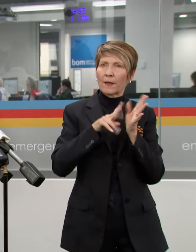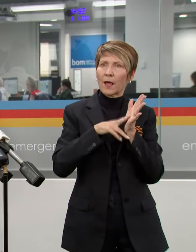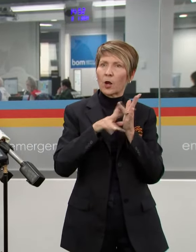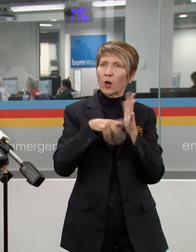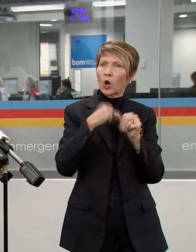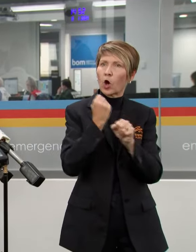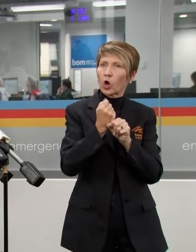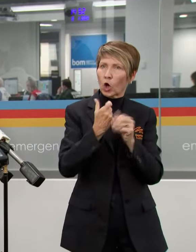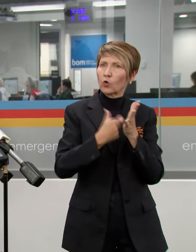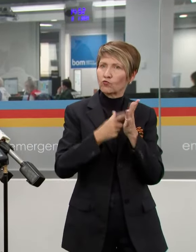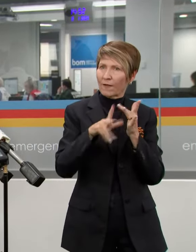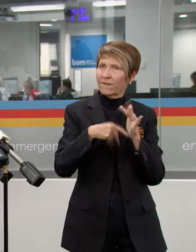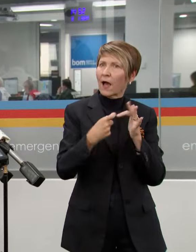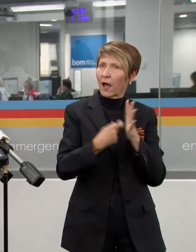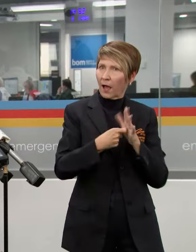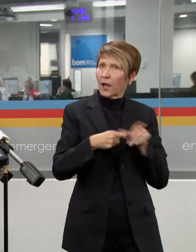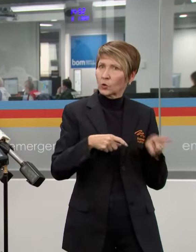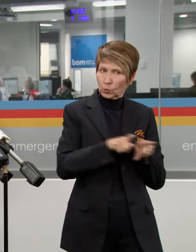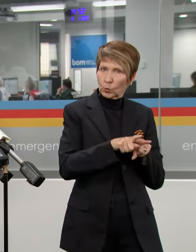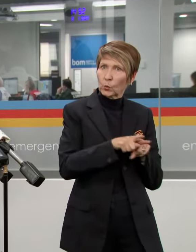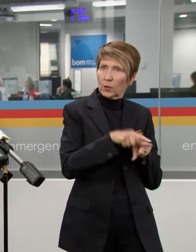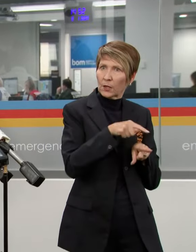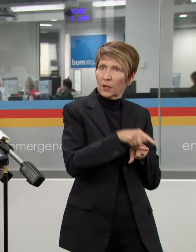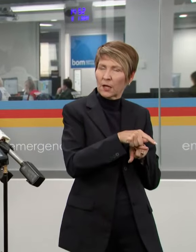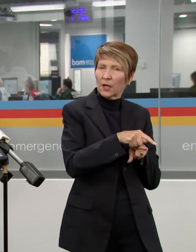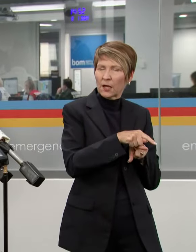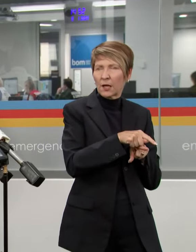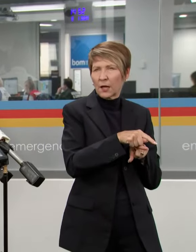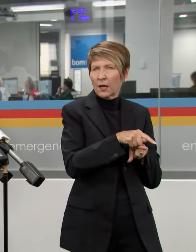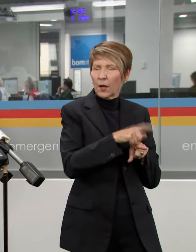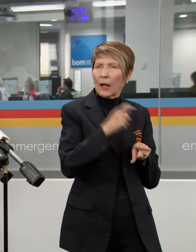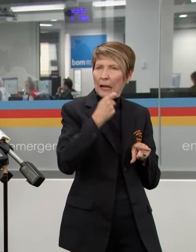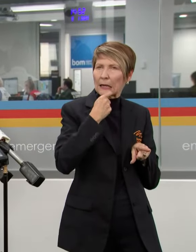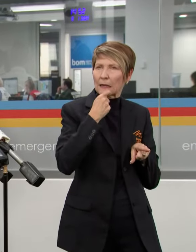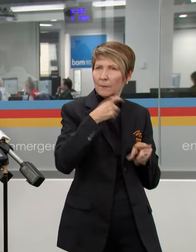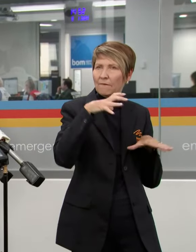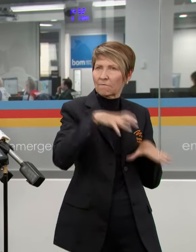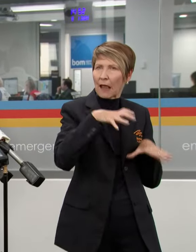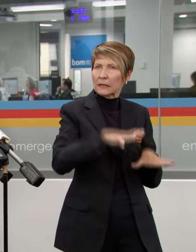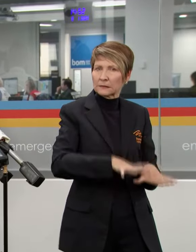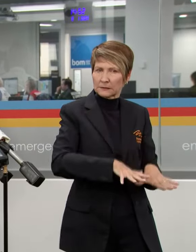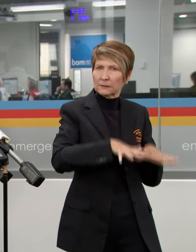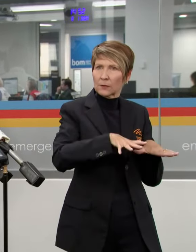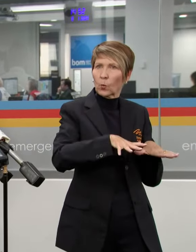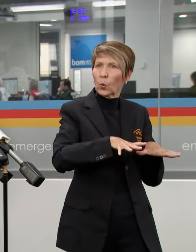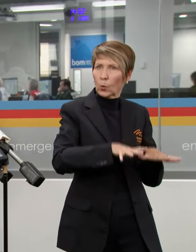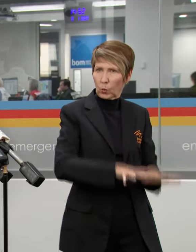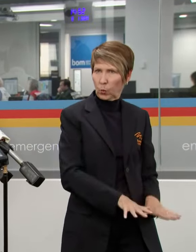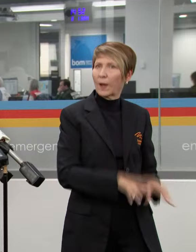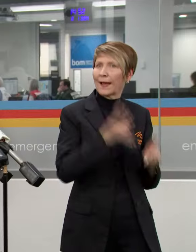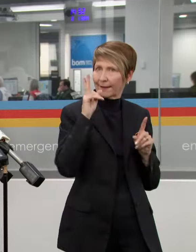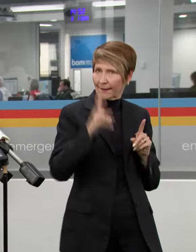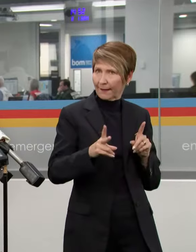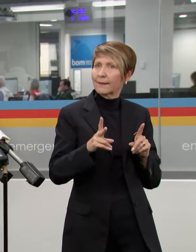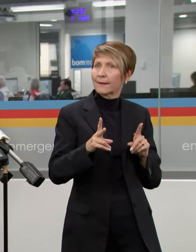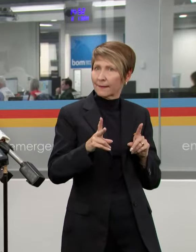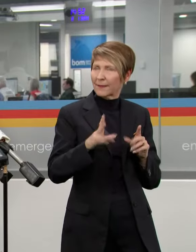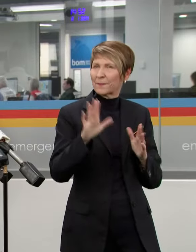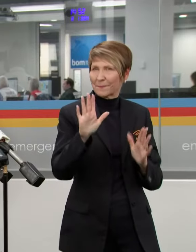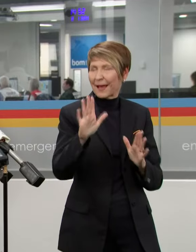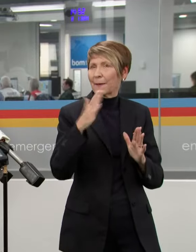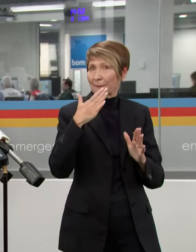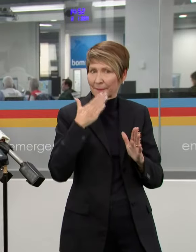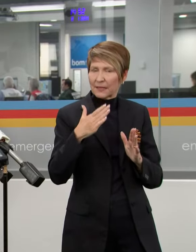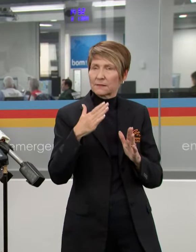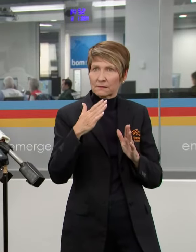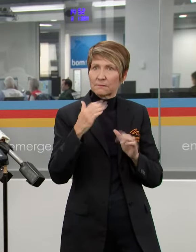Maribyrnong River is likely to remain at minor and then drop down from that. So that's not as much of a risk. But again, just stay